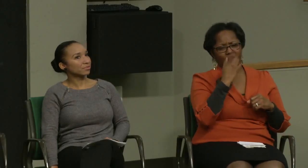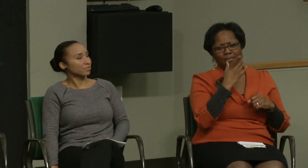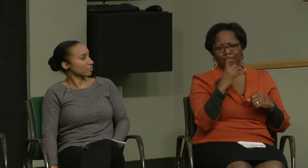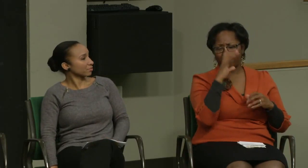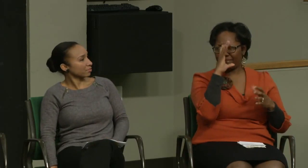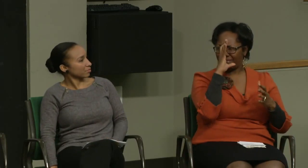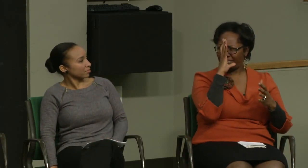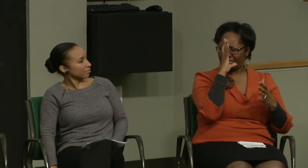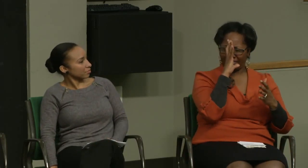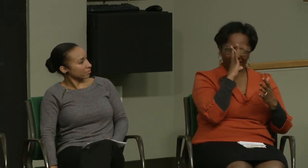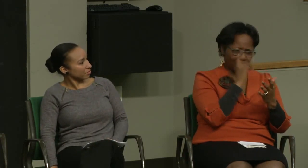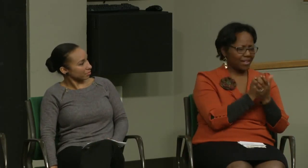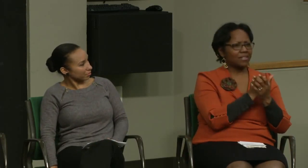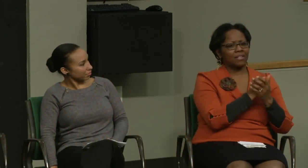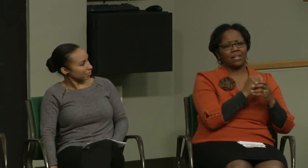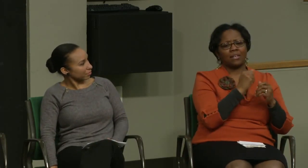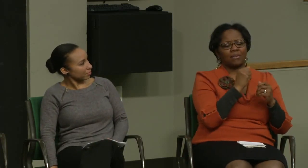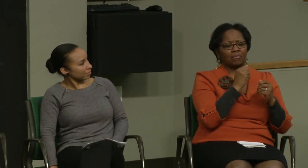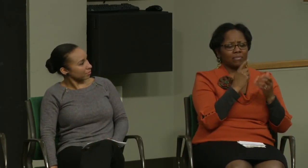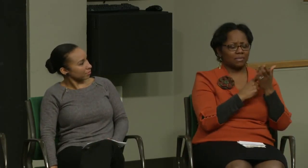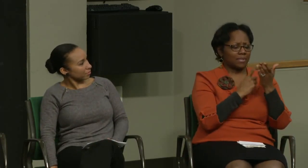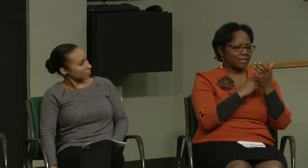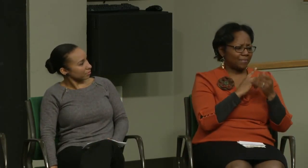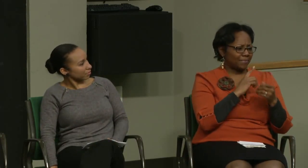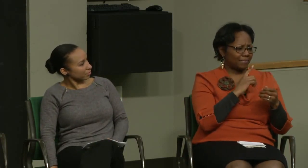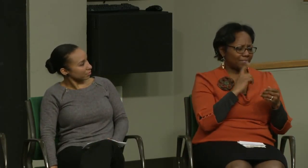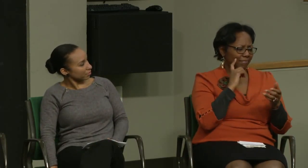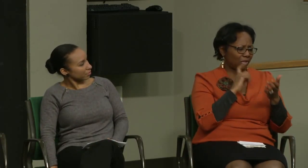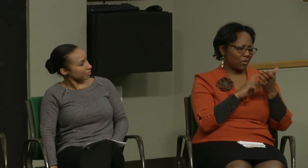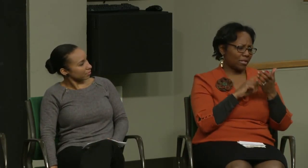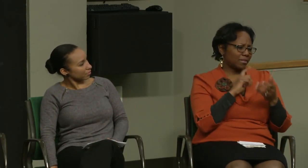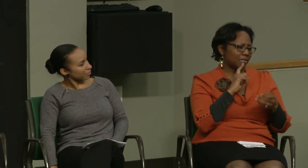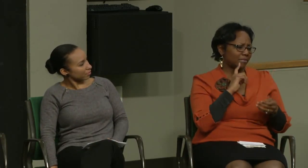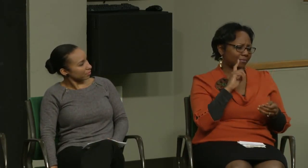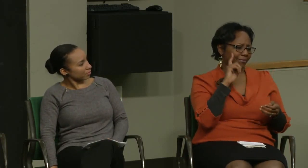Yes. I noticed one aspect that was particularly